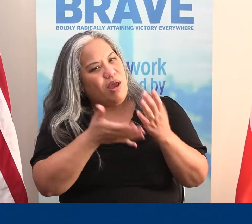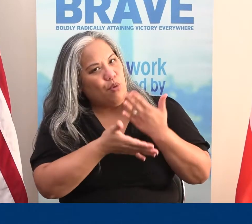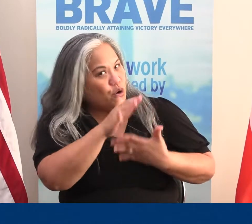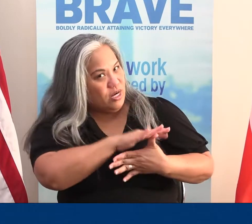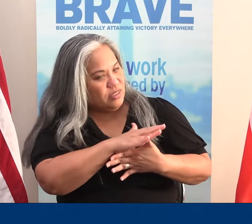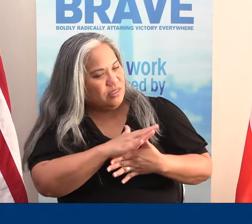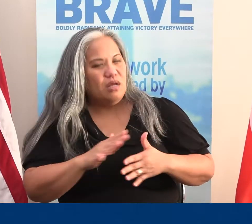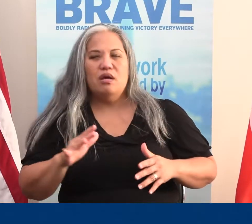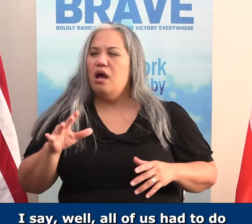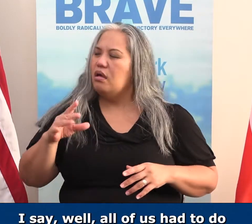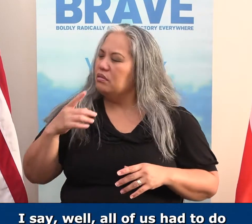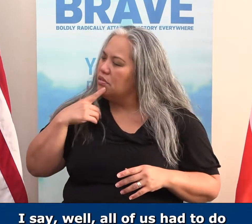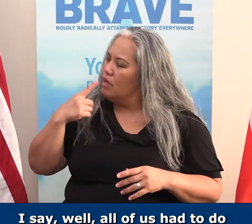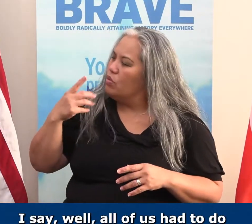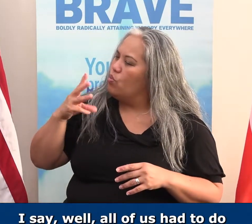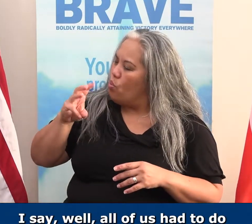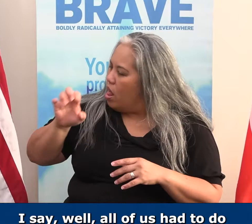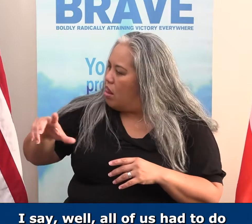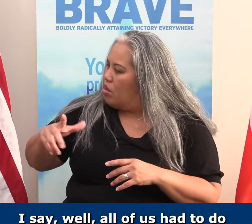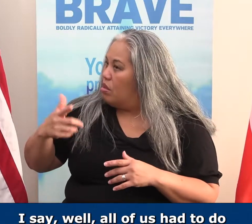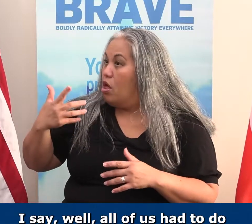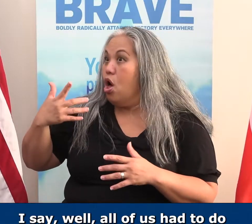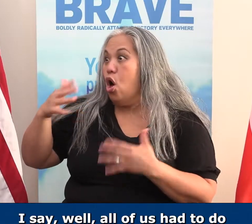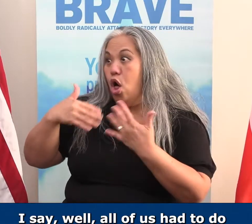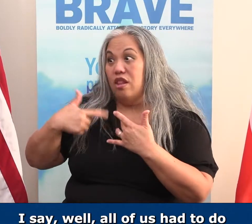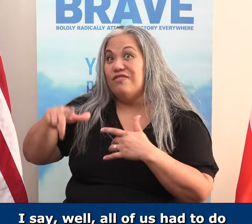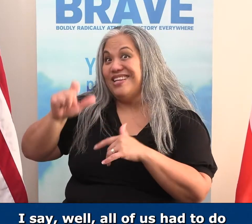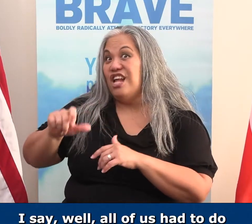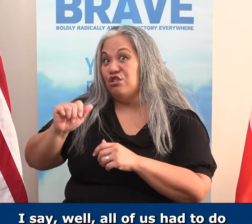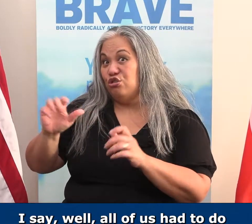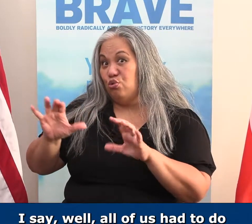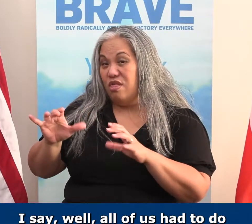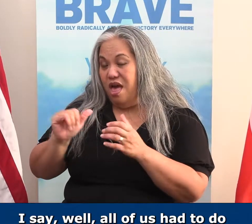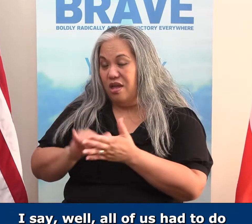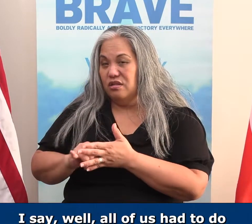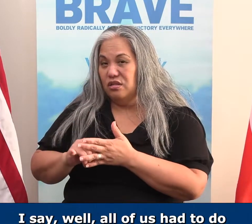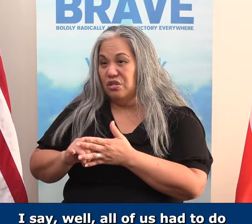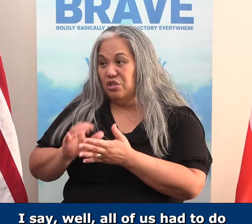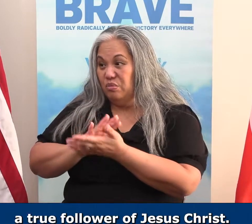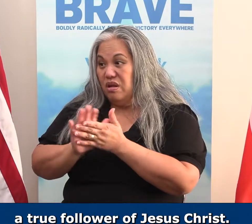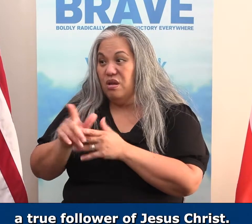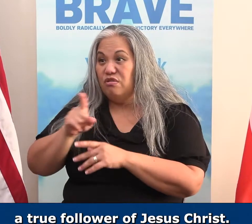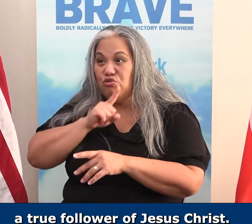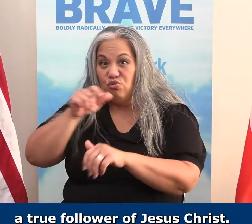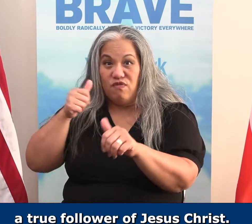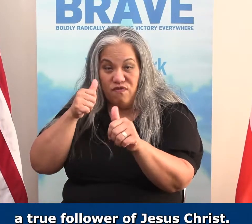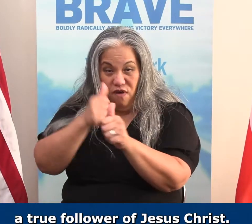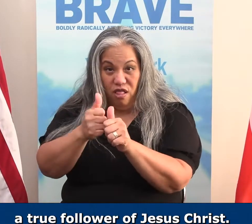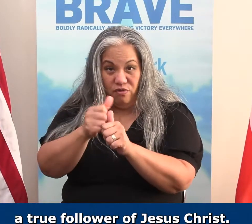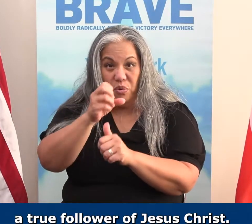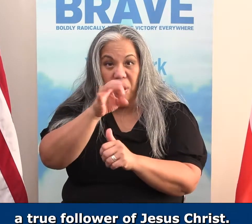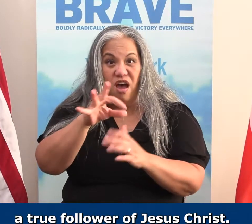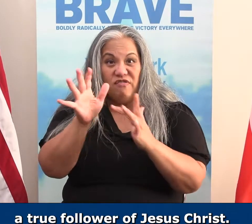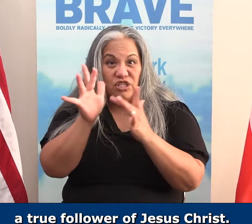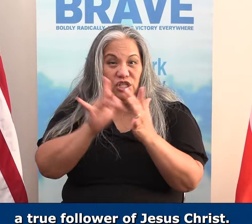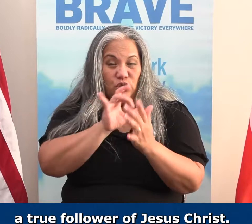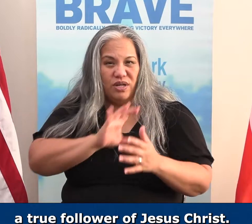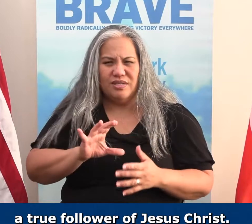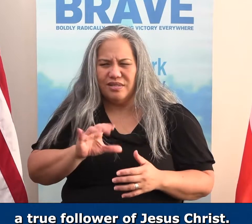priorities. I said, well, all of us had to do that in order to really become a true follower of Jesus Christ. Anything